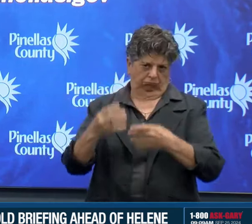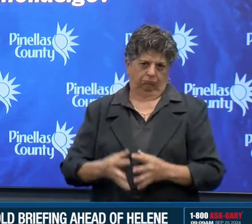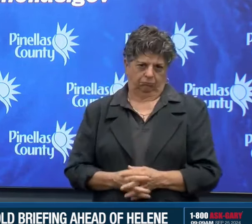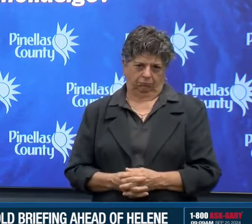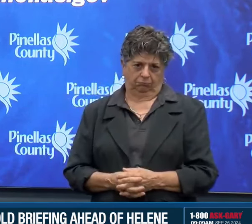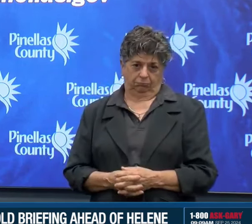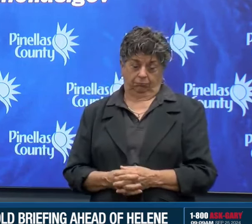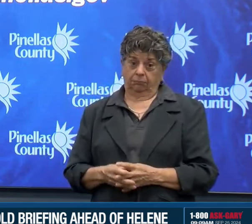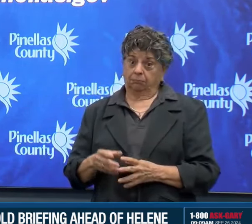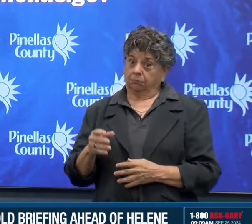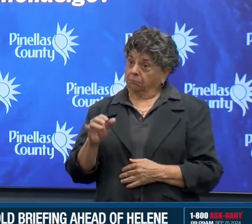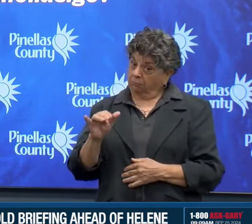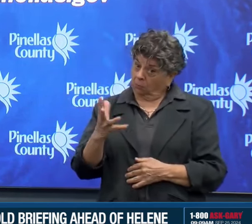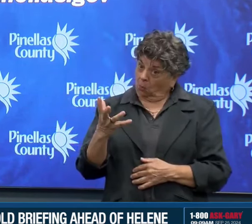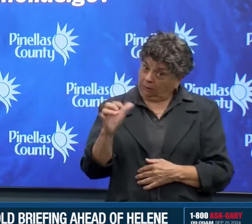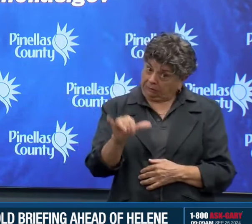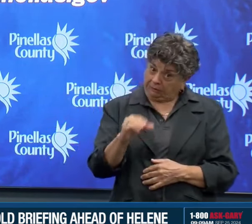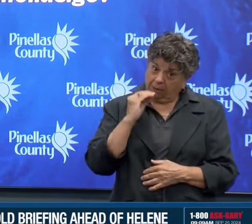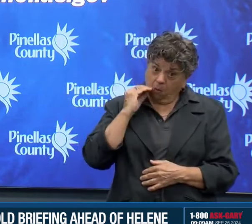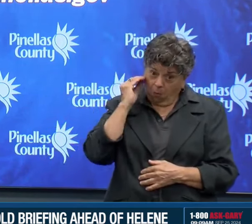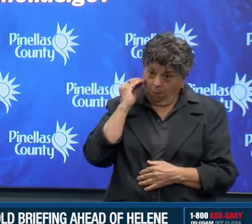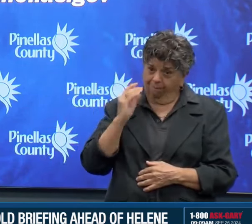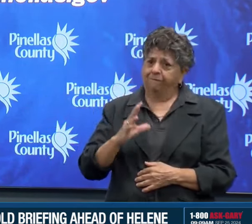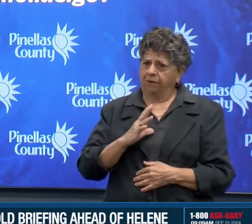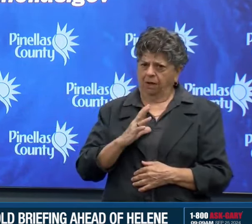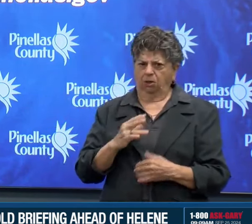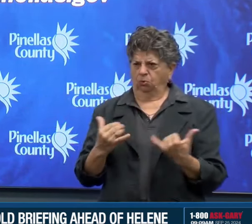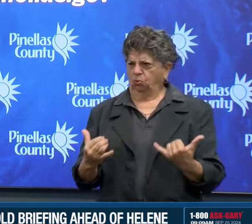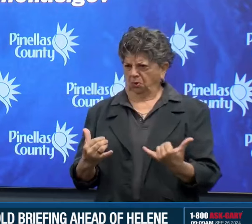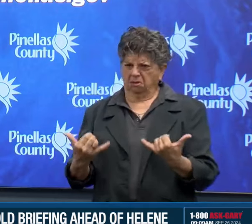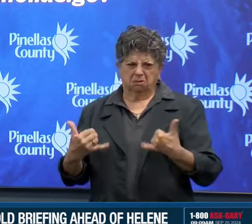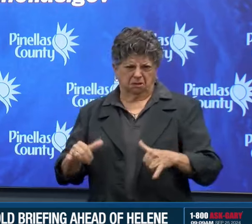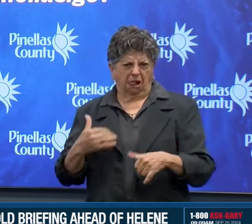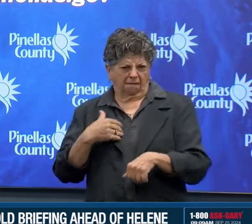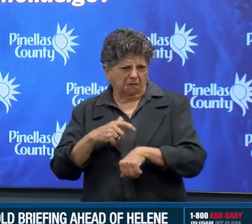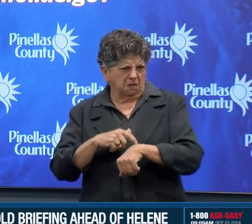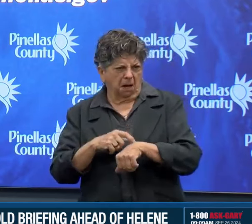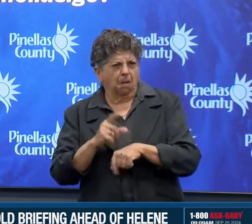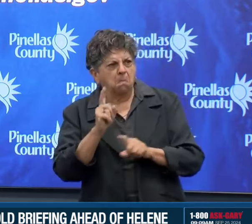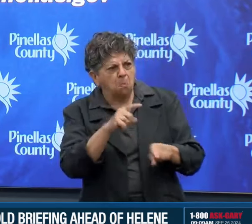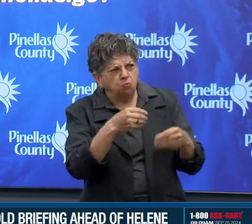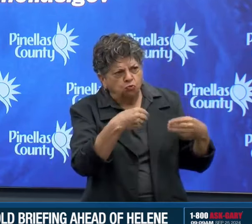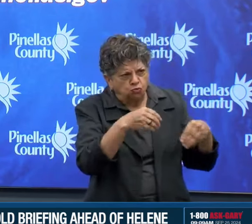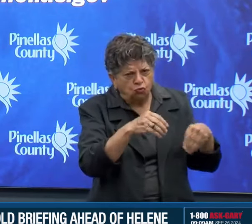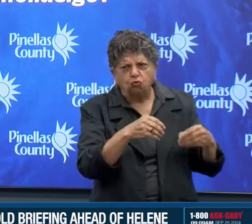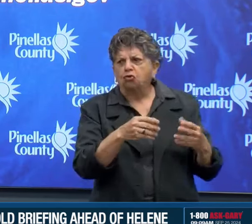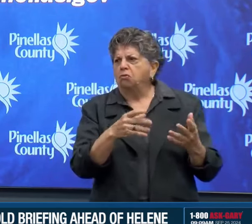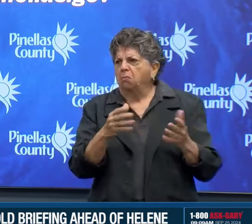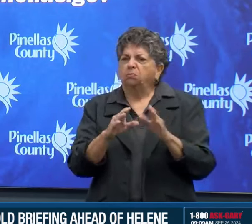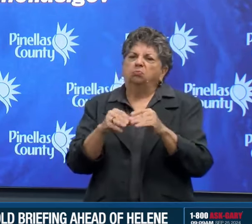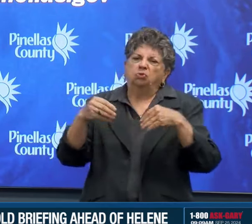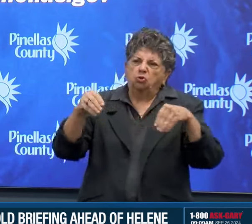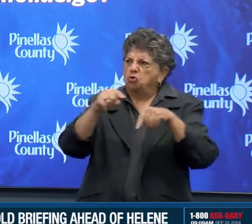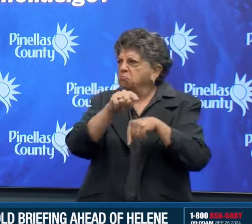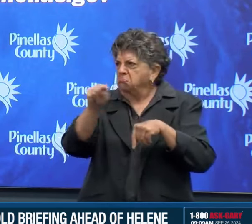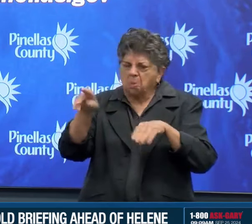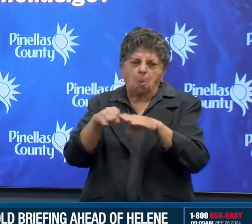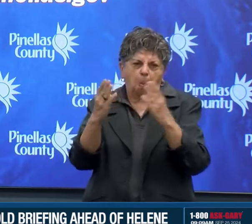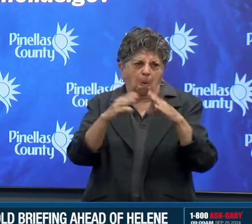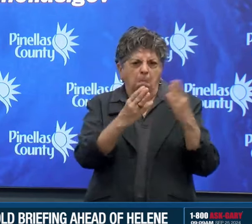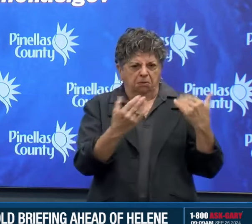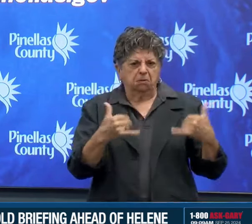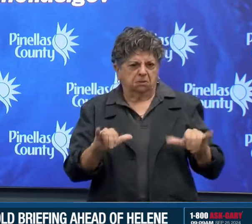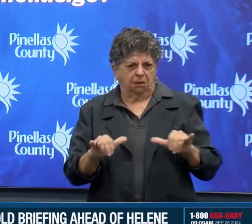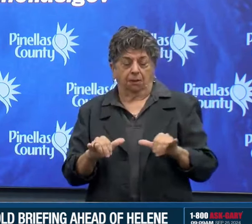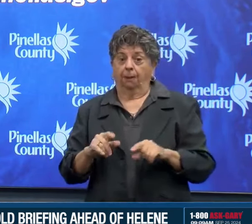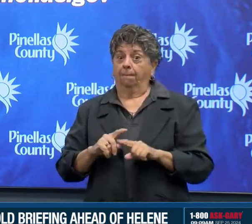have time to go out today to get those things. Stores are still open. You'll want to have backup battery packs